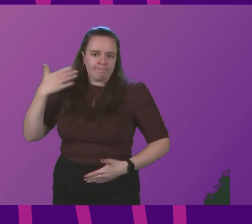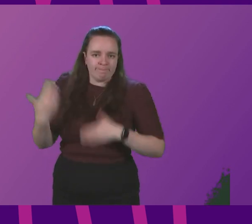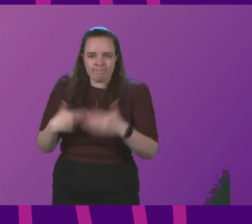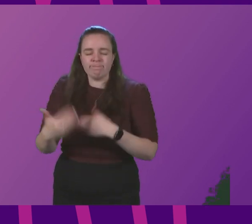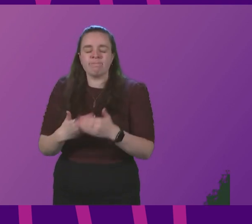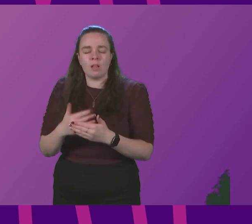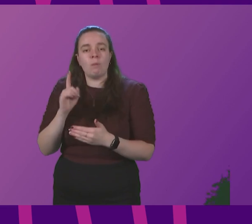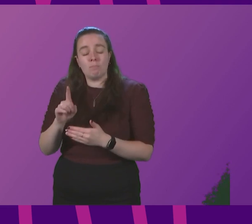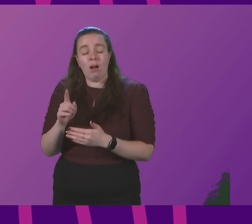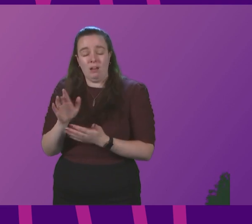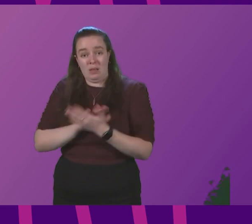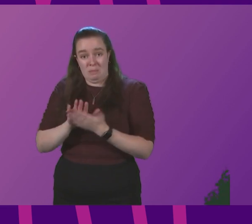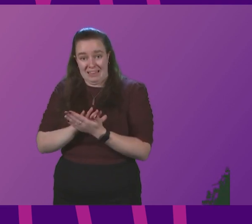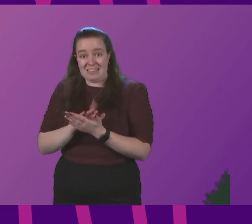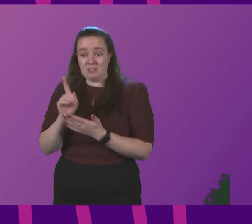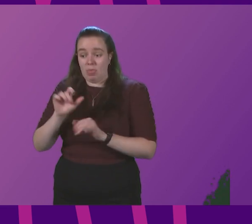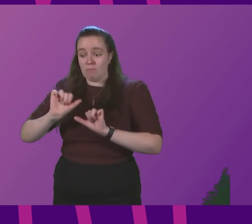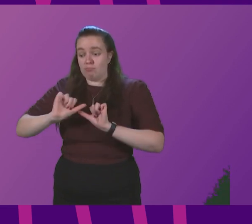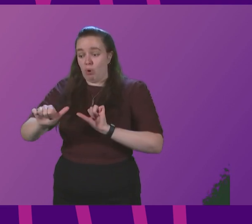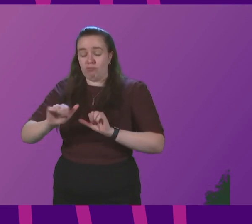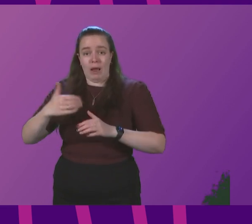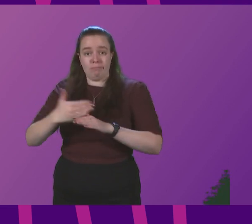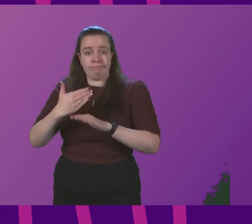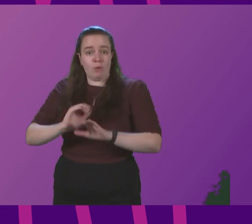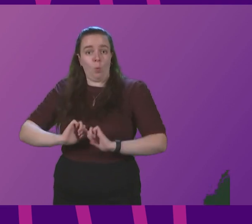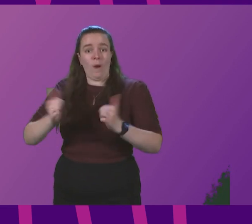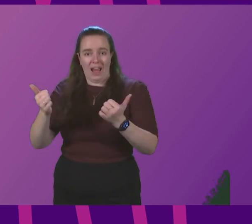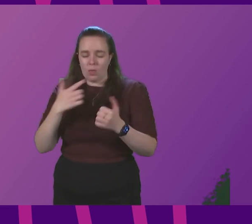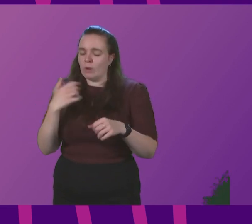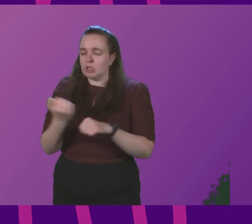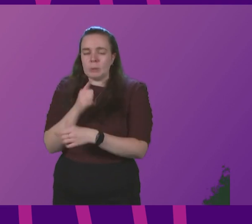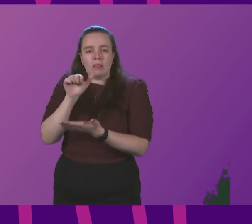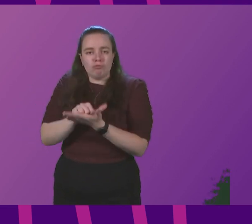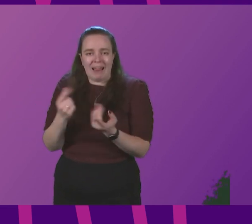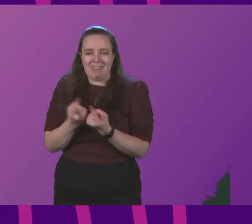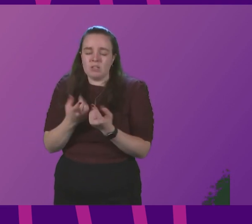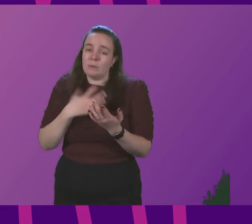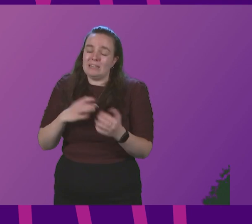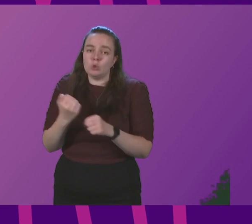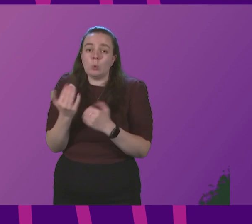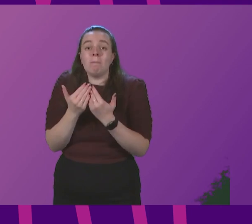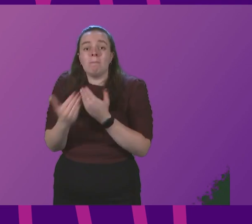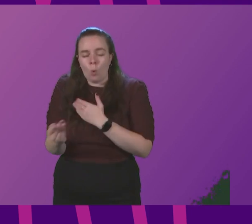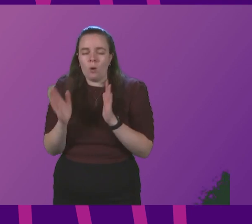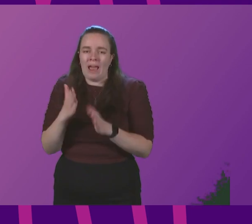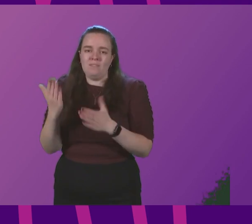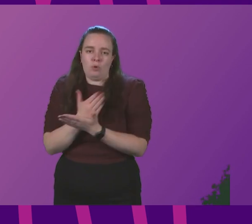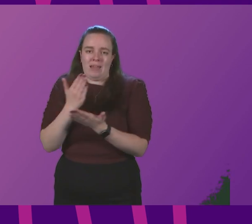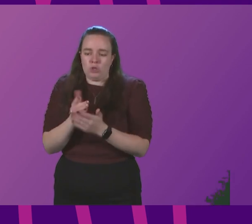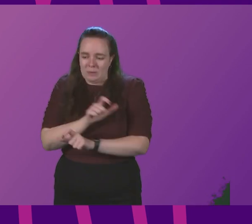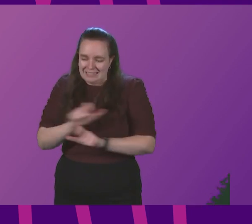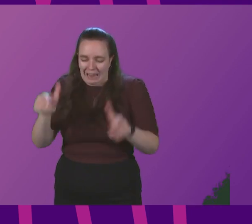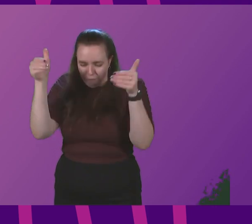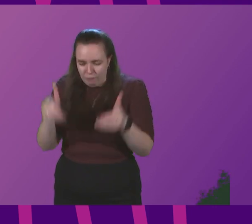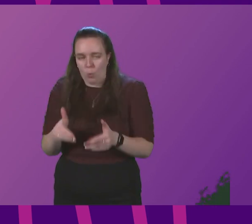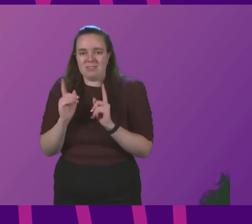suggests to me that the programme is going well, that we are doing the right things. We just have to do more of them and we have to make sure we stay on it. And that